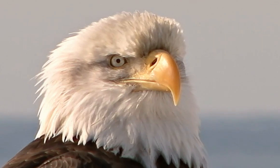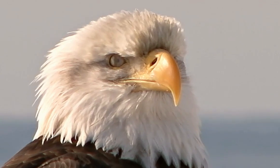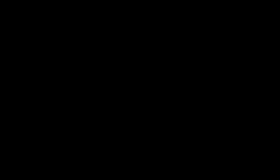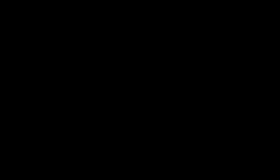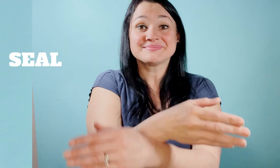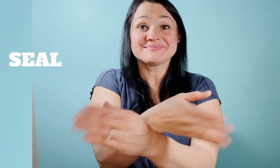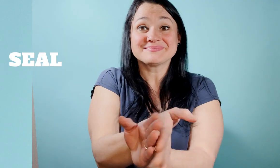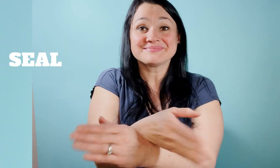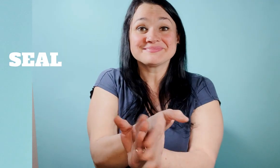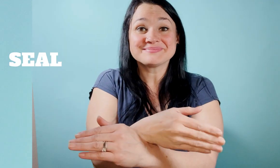eagle here's seal